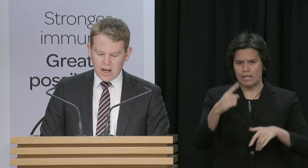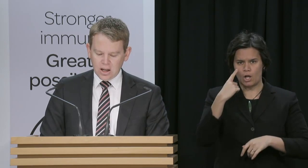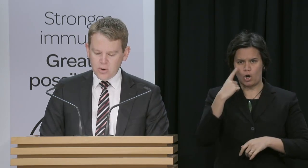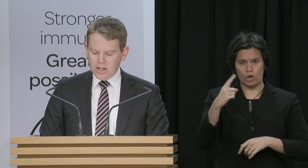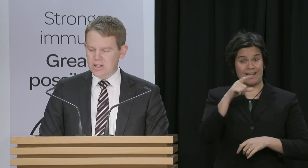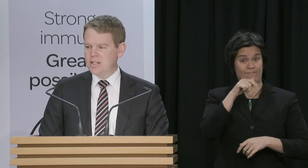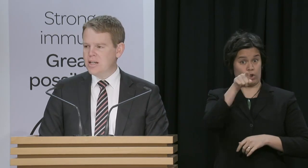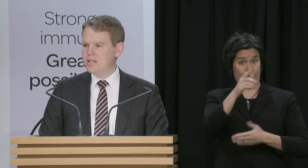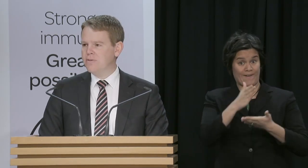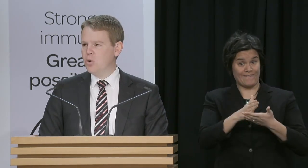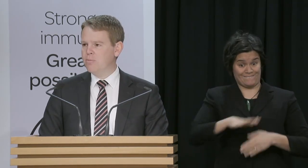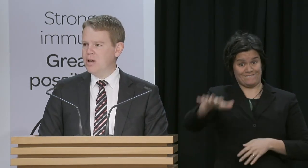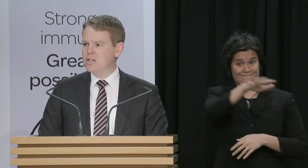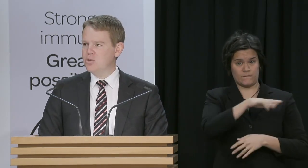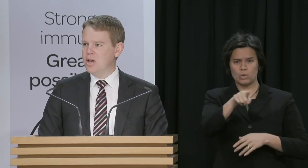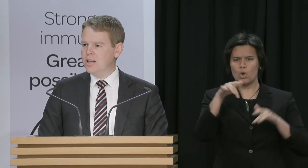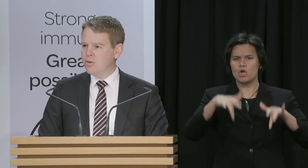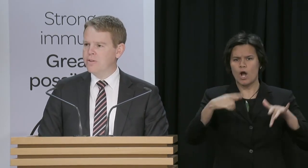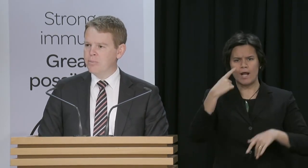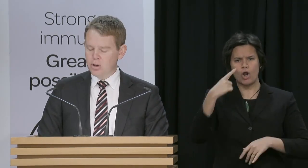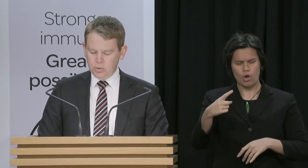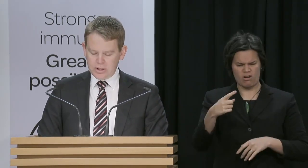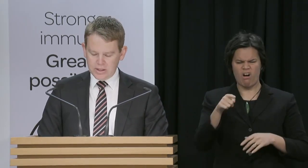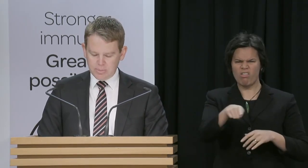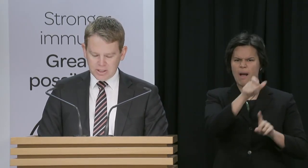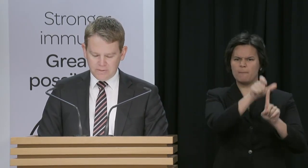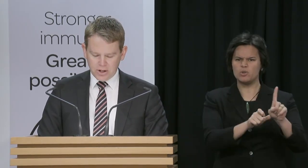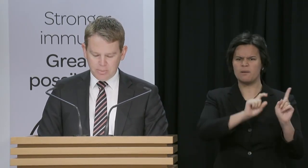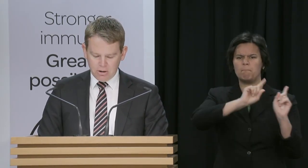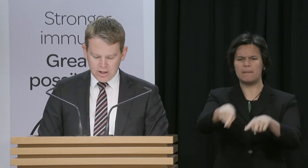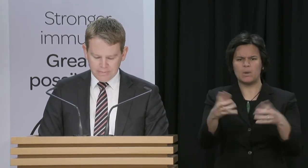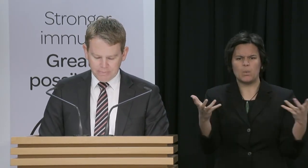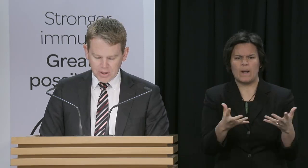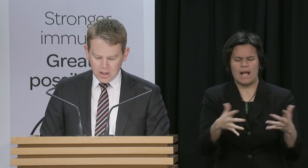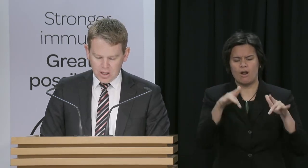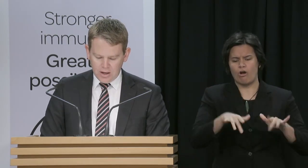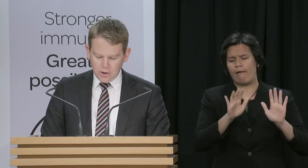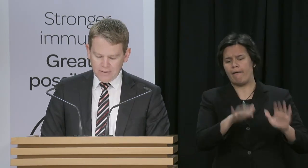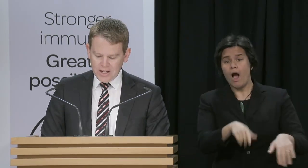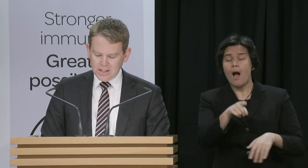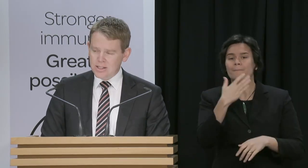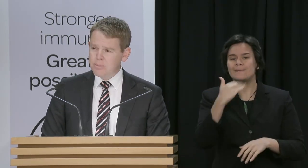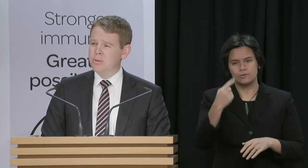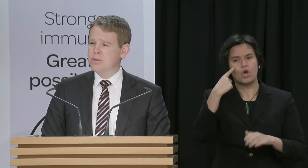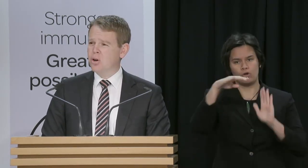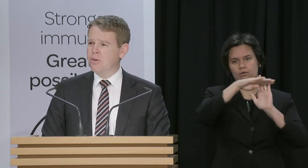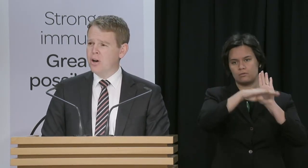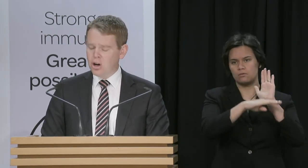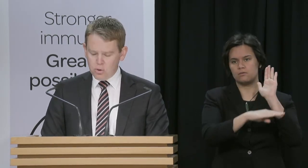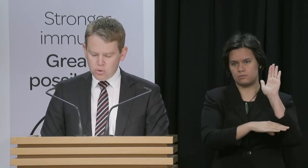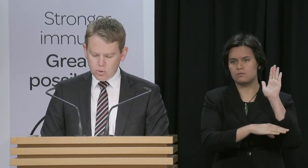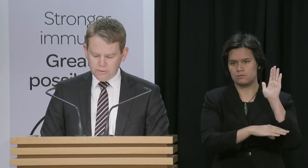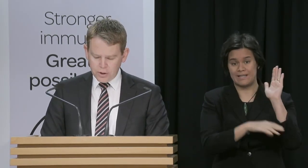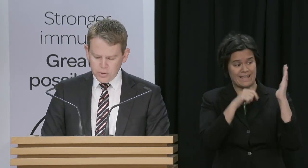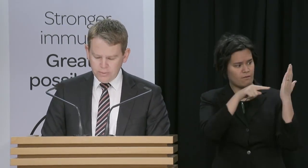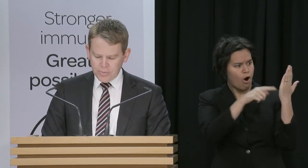that and go and get a test if you have been to any of them within the specified period. If you have any symptoms of